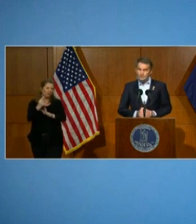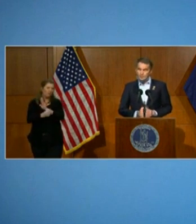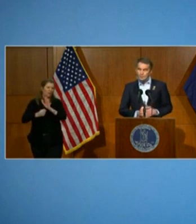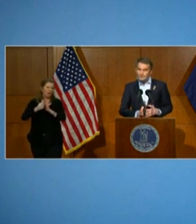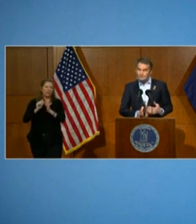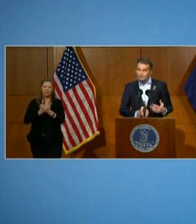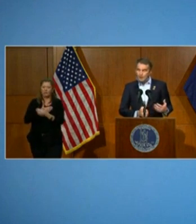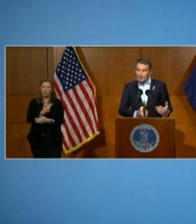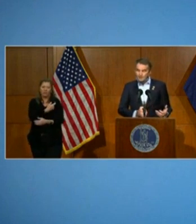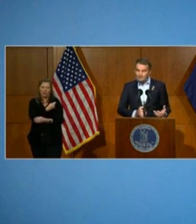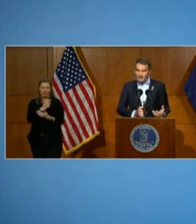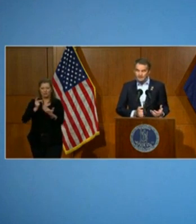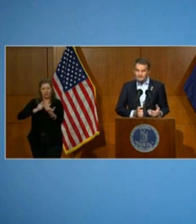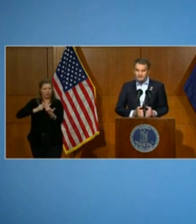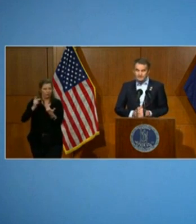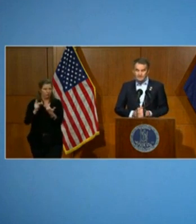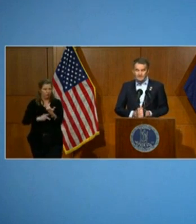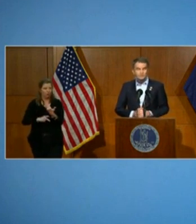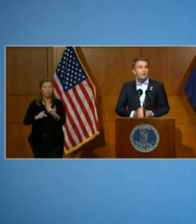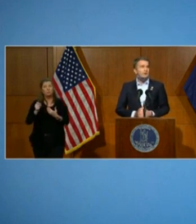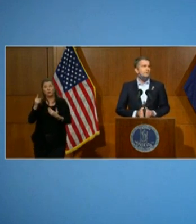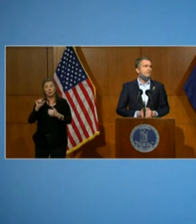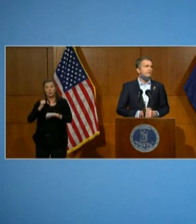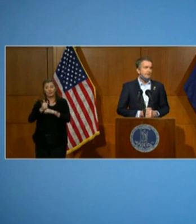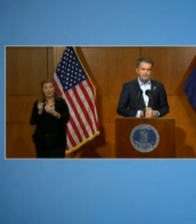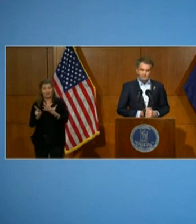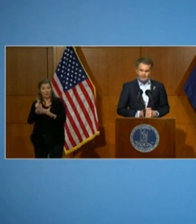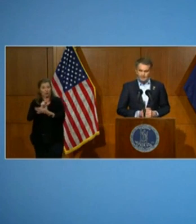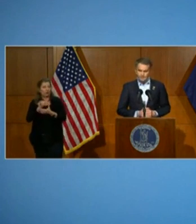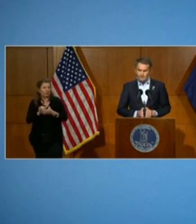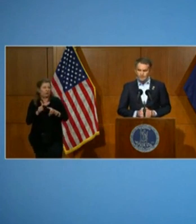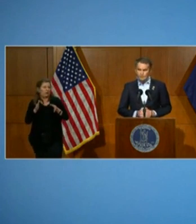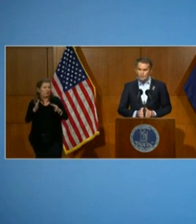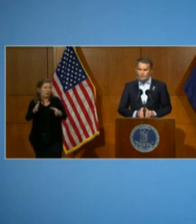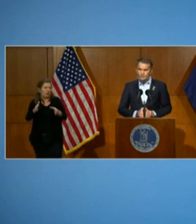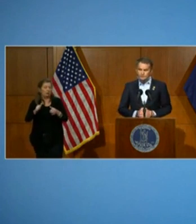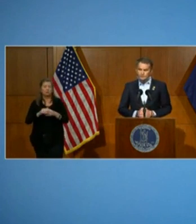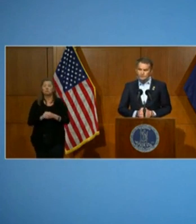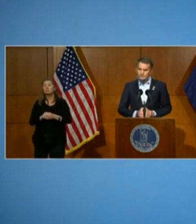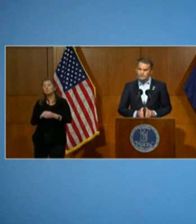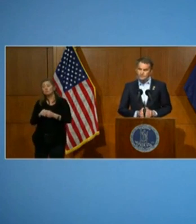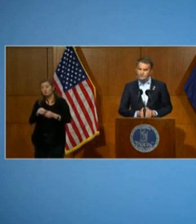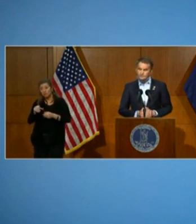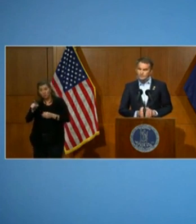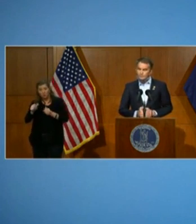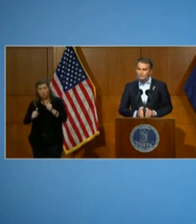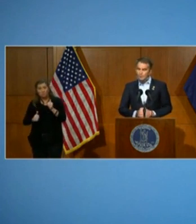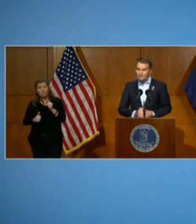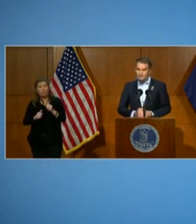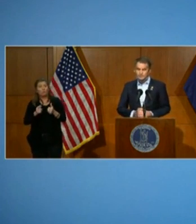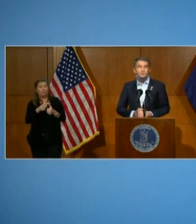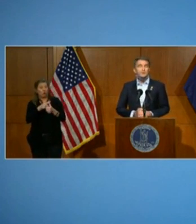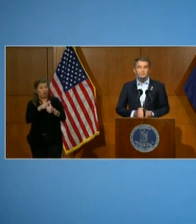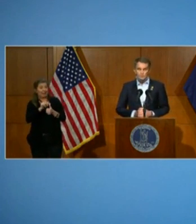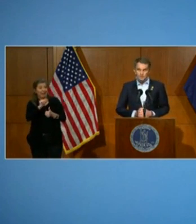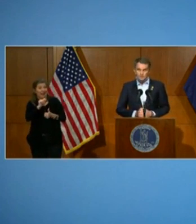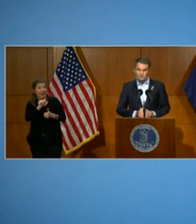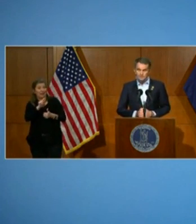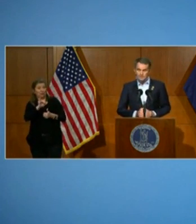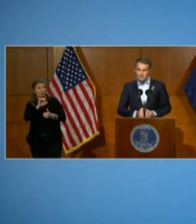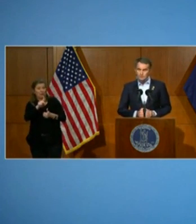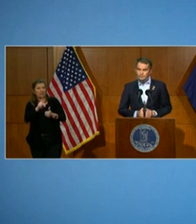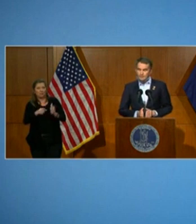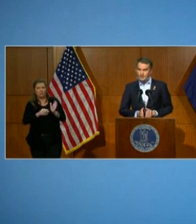remember, we have prioritized it this way. People who are most at risk first then move quickly to essential